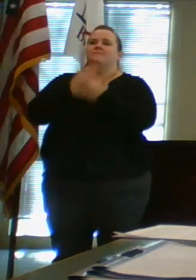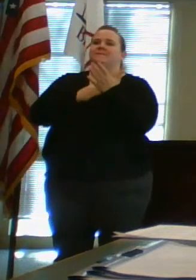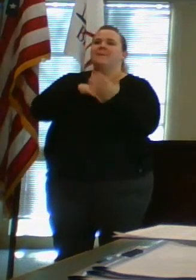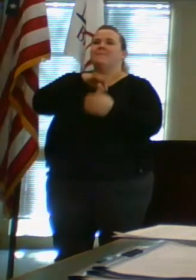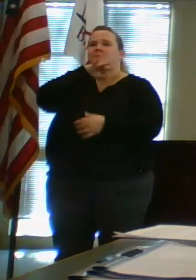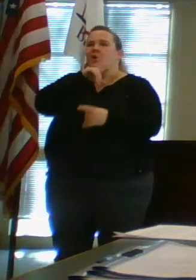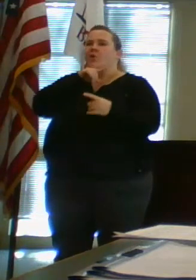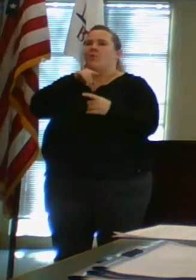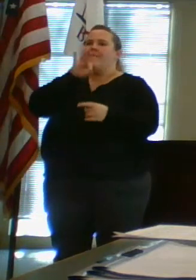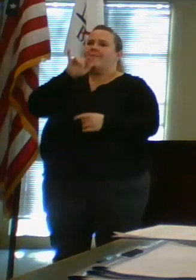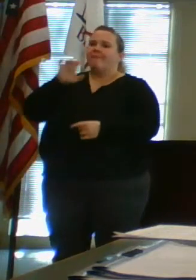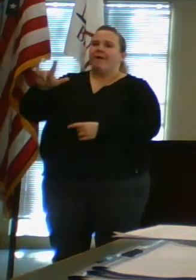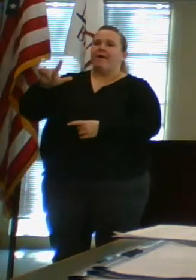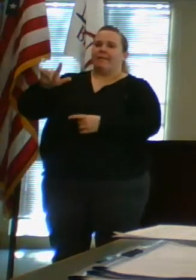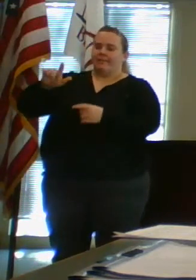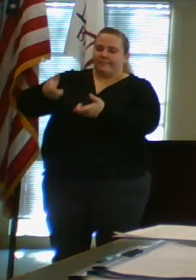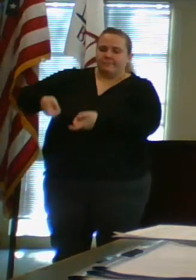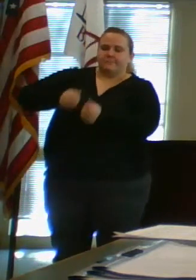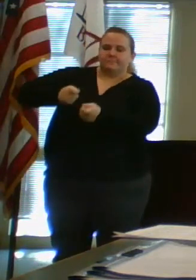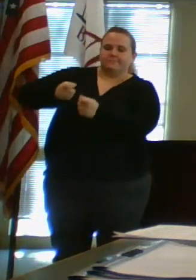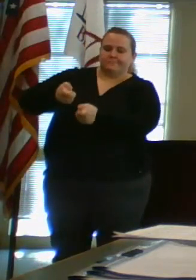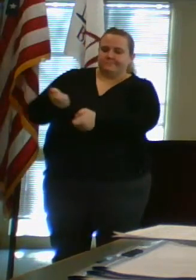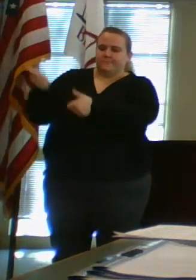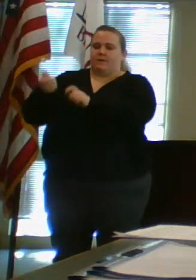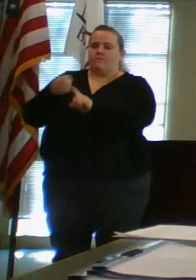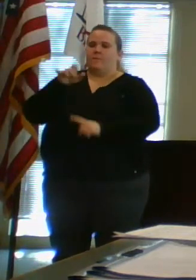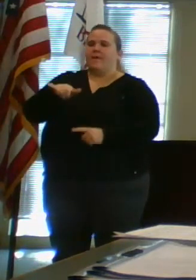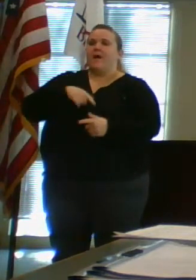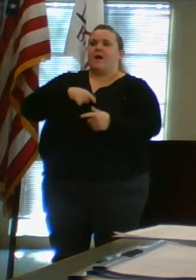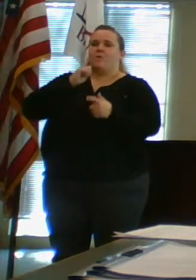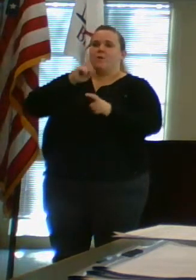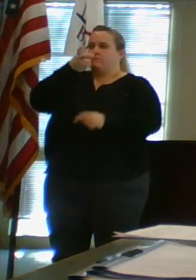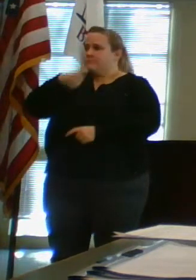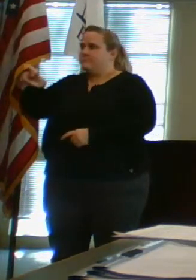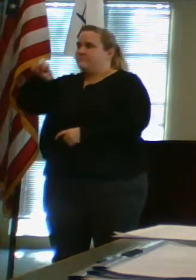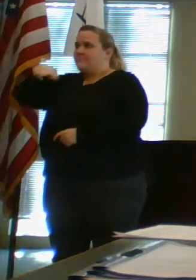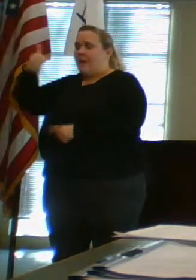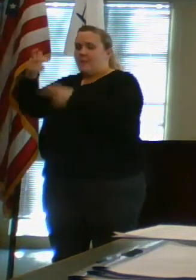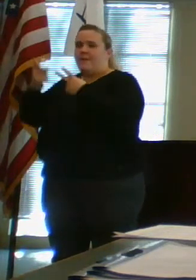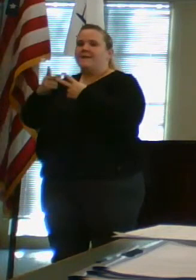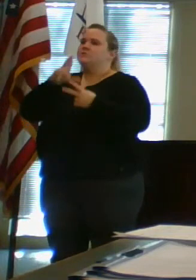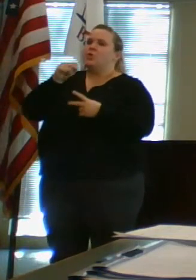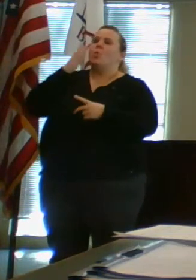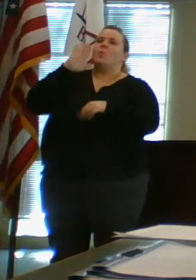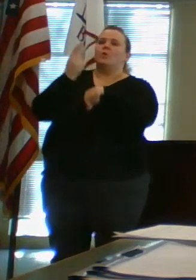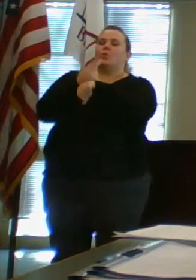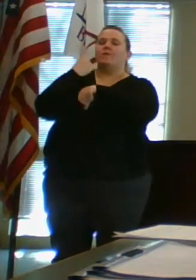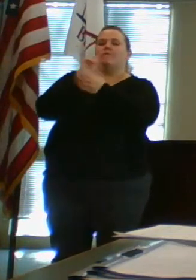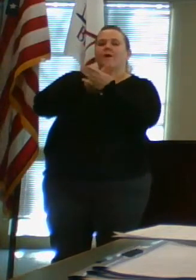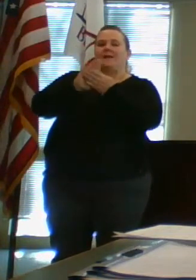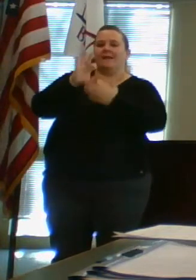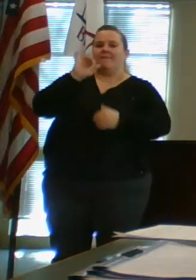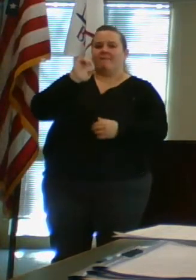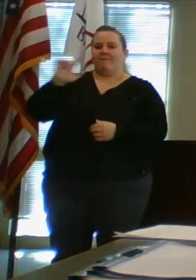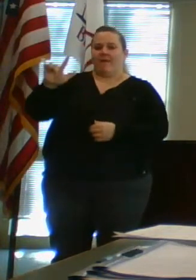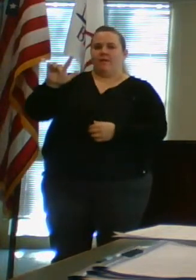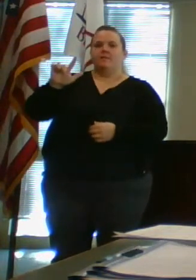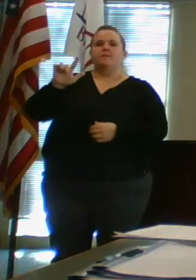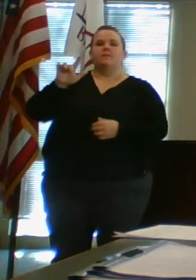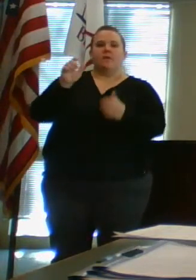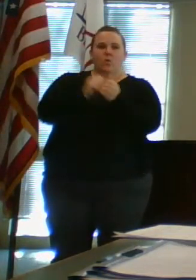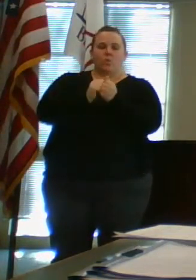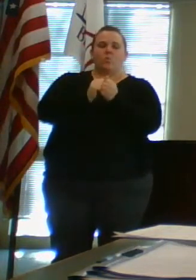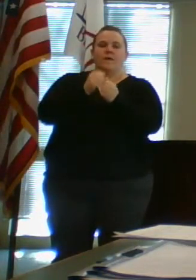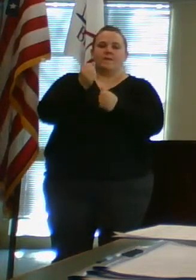fill taking out of there. That fill, instead of being transported off-site, is going to be used for clean fill with the waste management site.